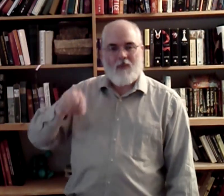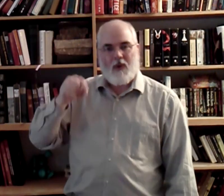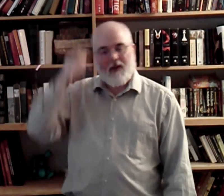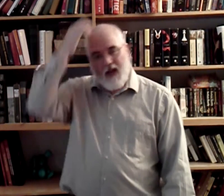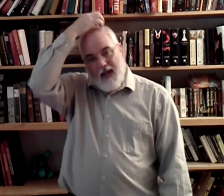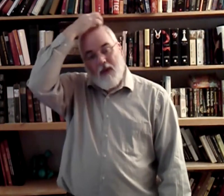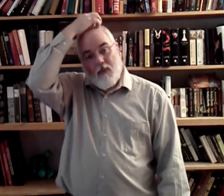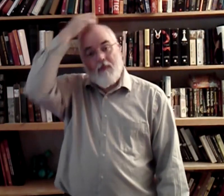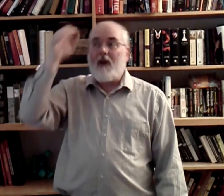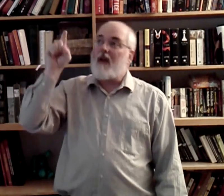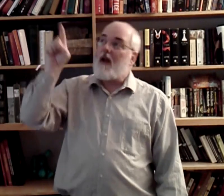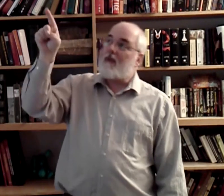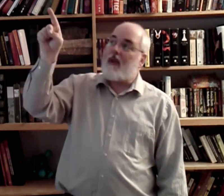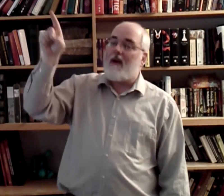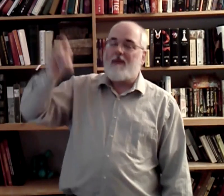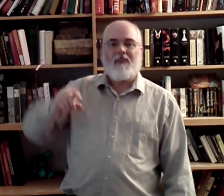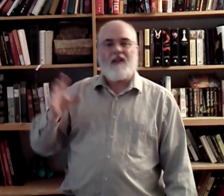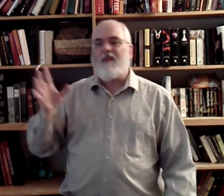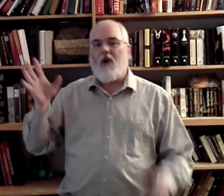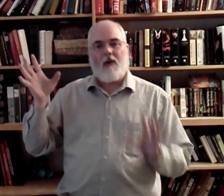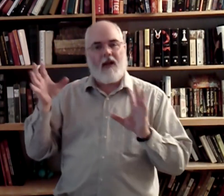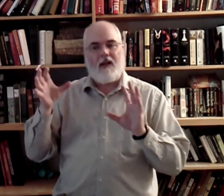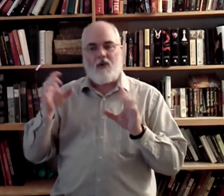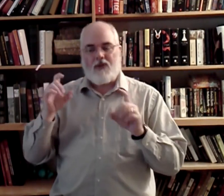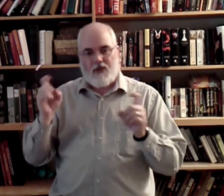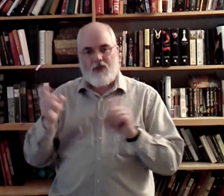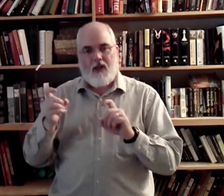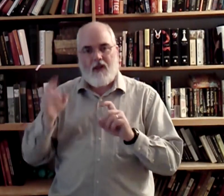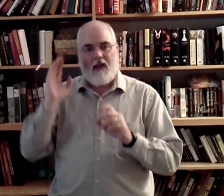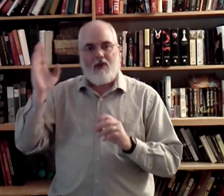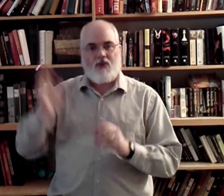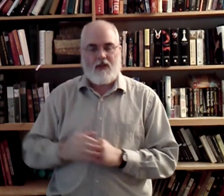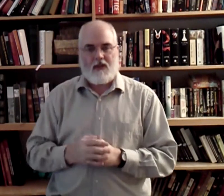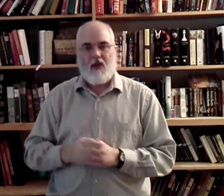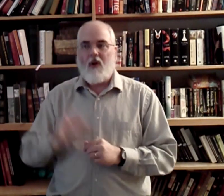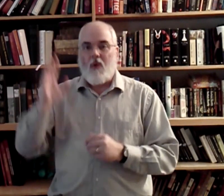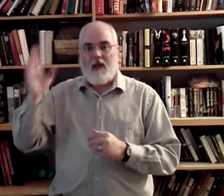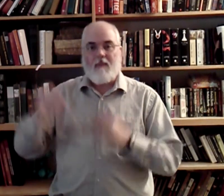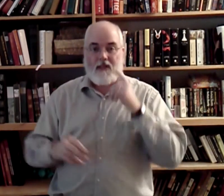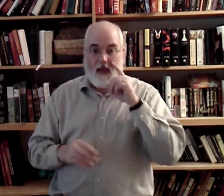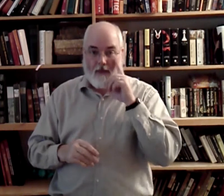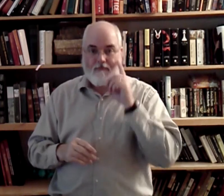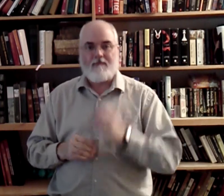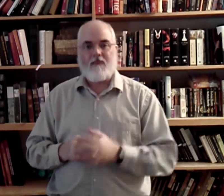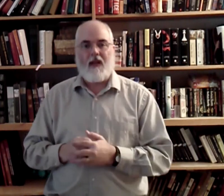point. And, when we point up there, the deaf automatically go ka-ching. That means Jesus. Or, that means God. God. Okay?